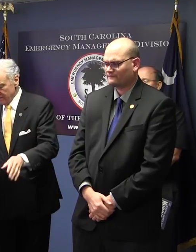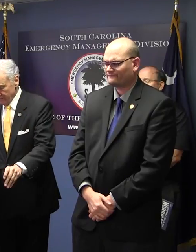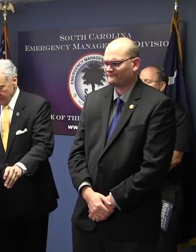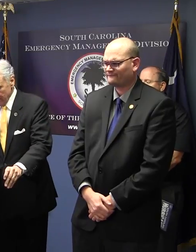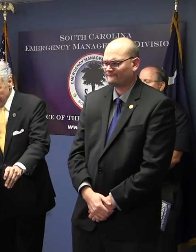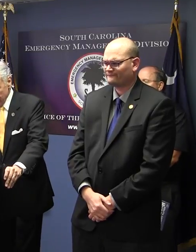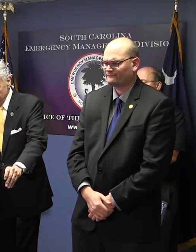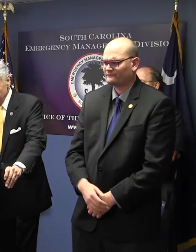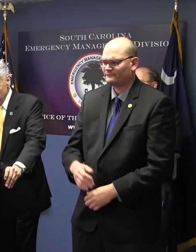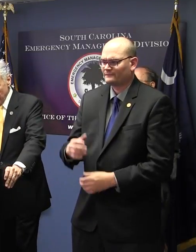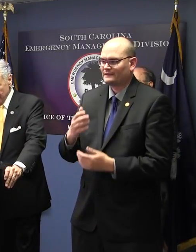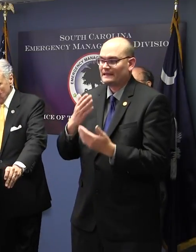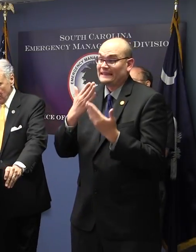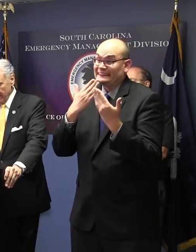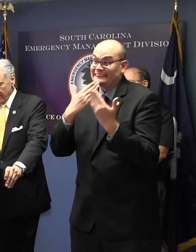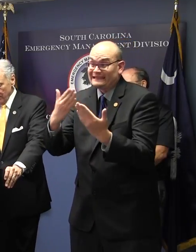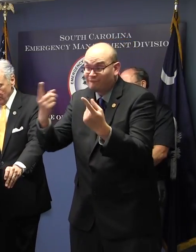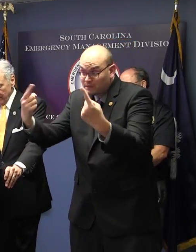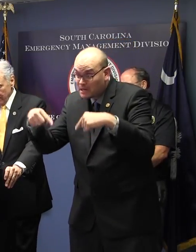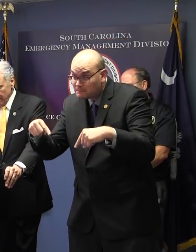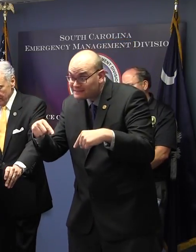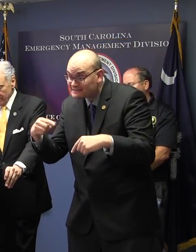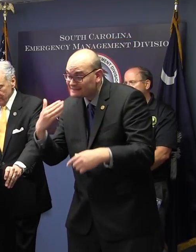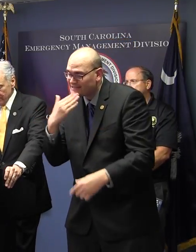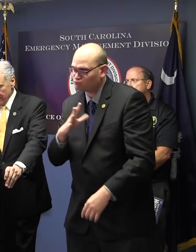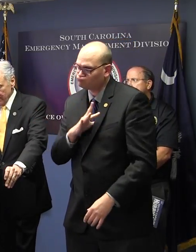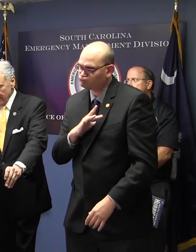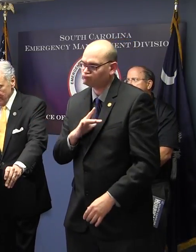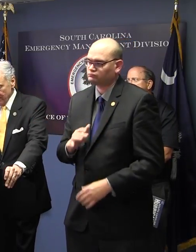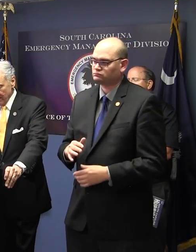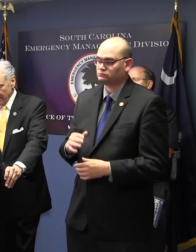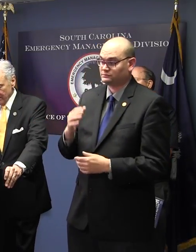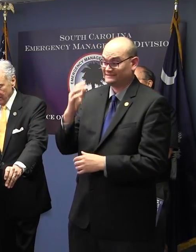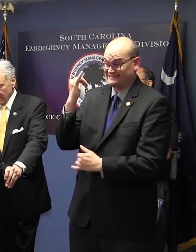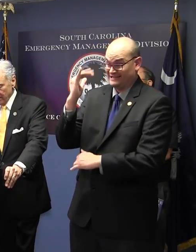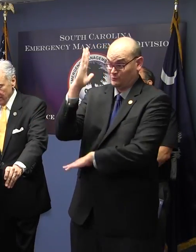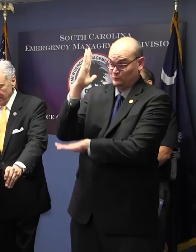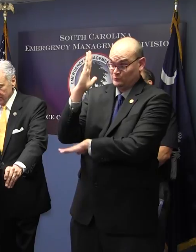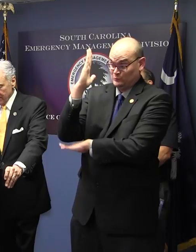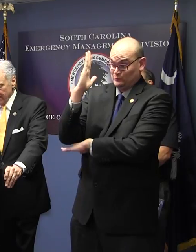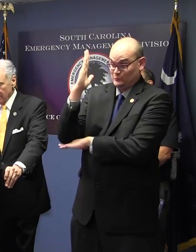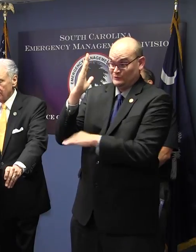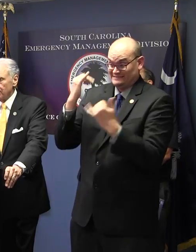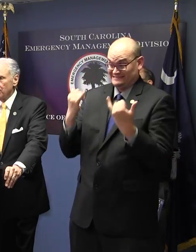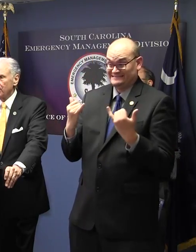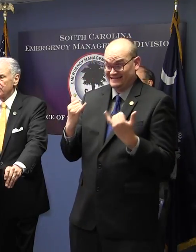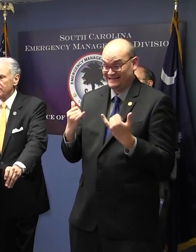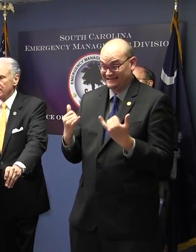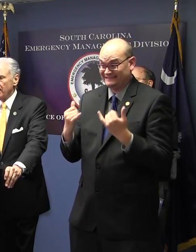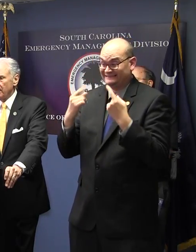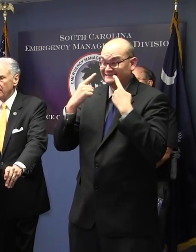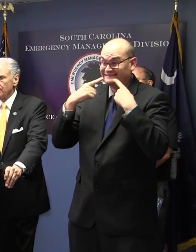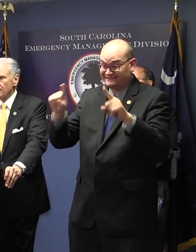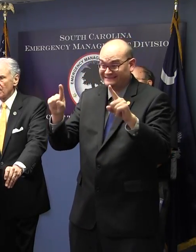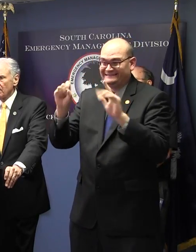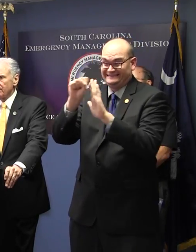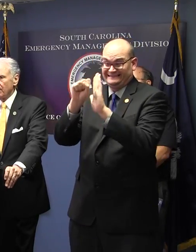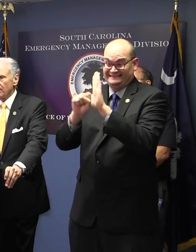Y'all, thank you for coming. As you may know, at noon today, I declared a state of emergency